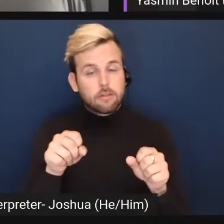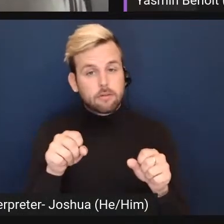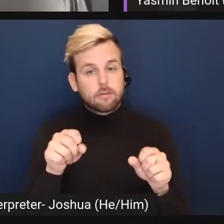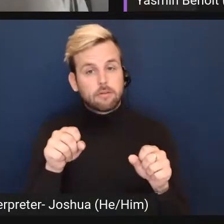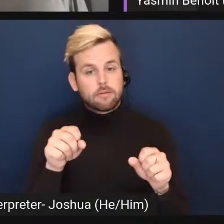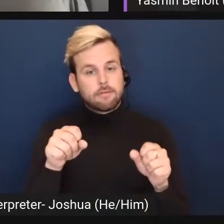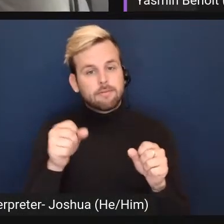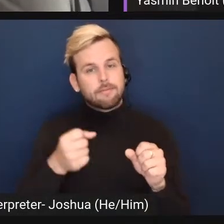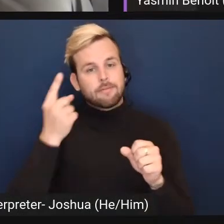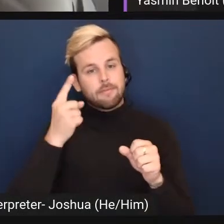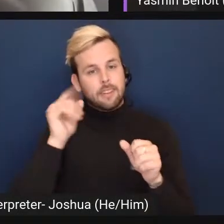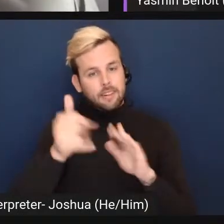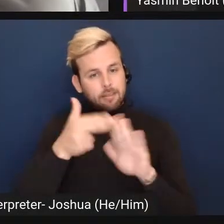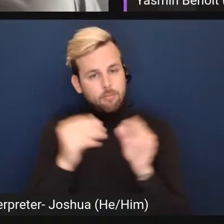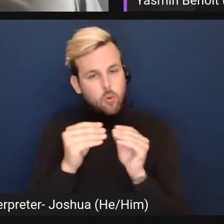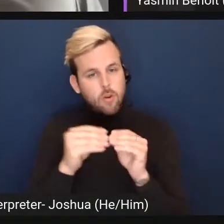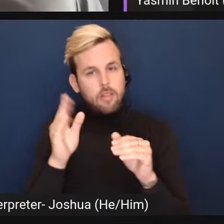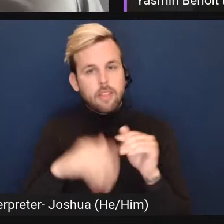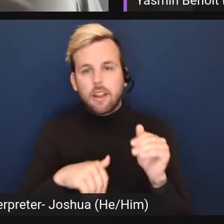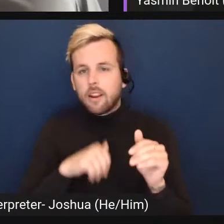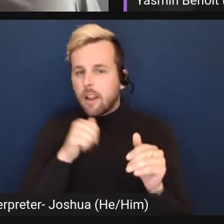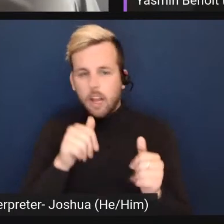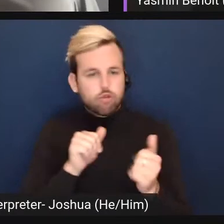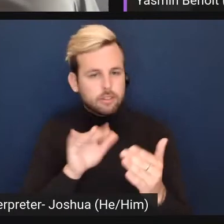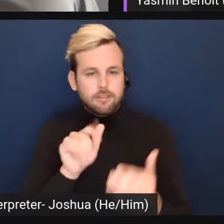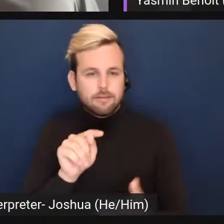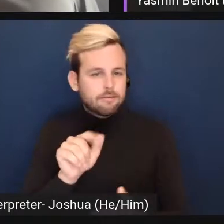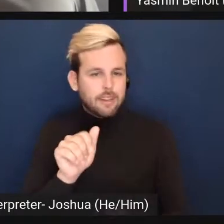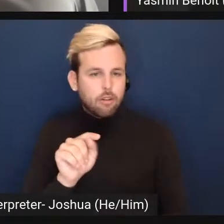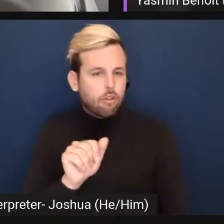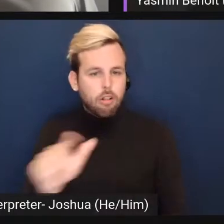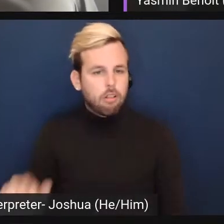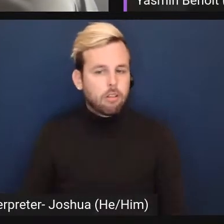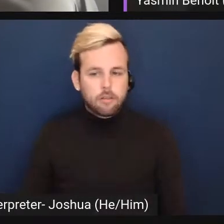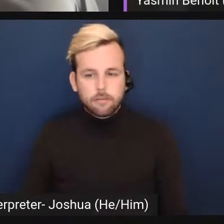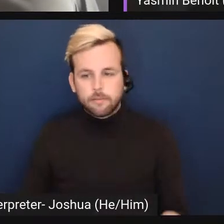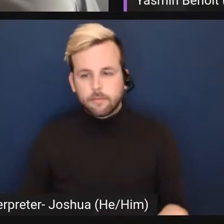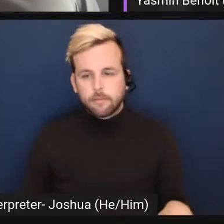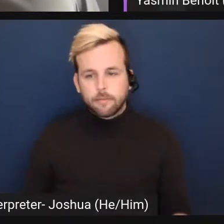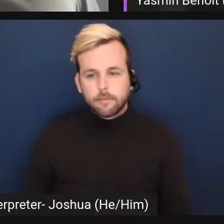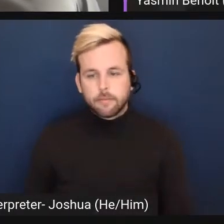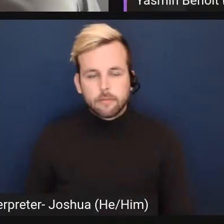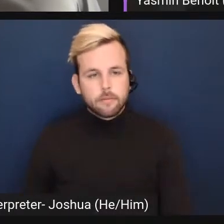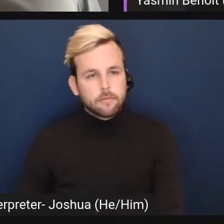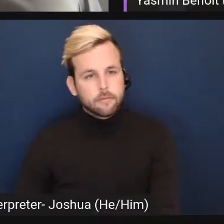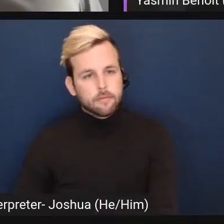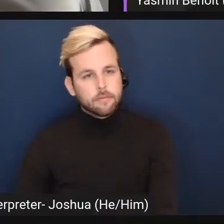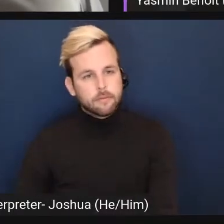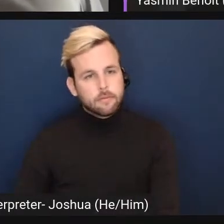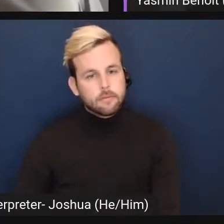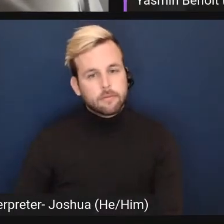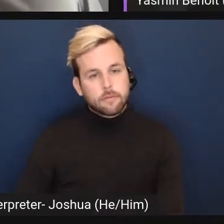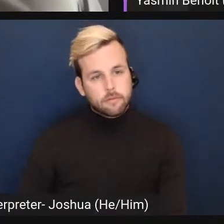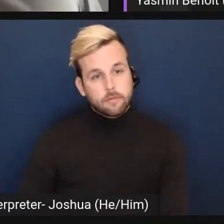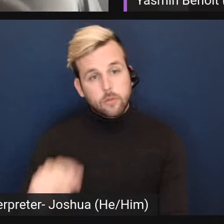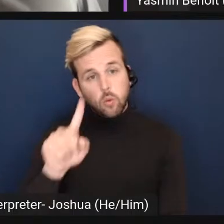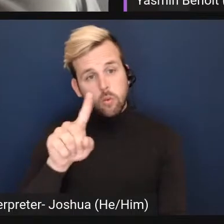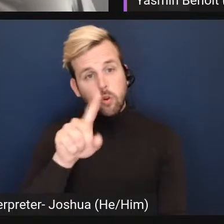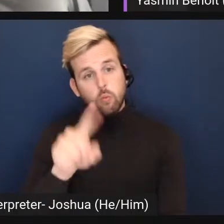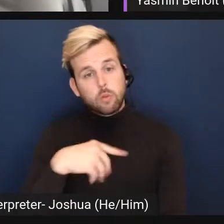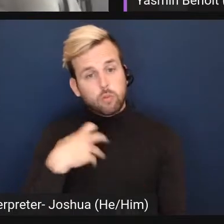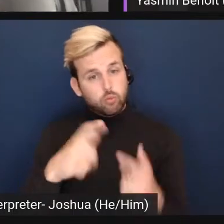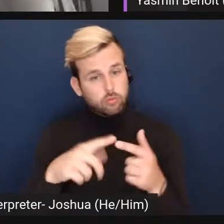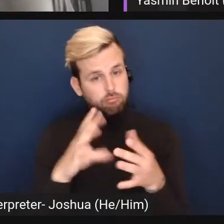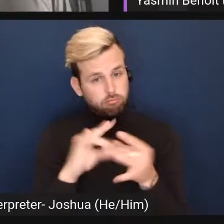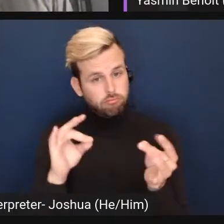nuances more rather than to not go into them at all. Um, it's not, it's one, one question I want to